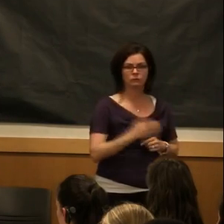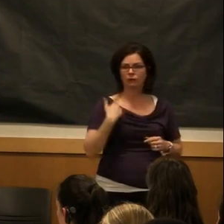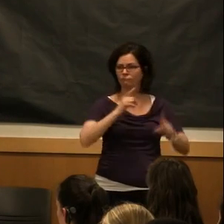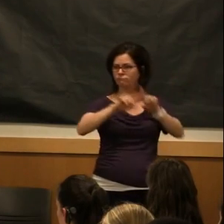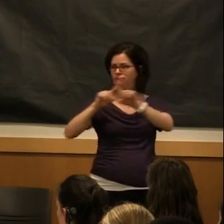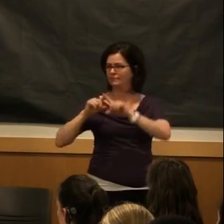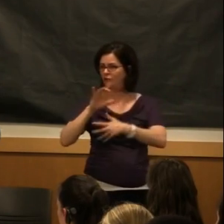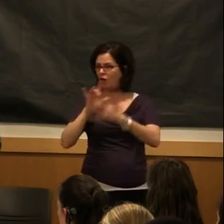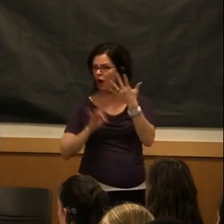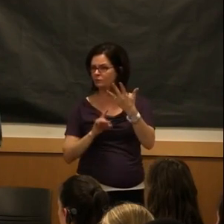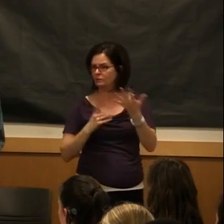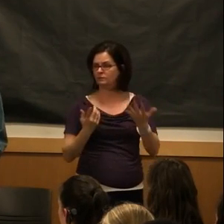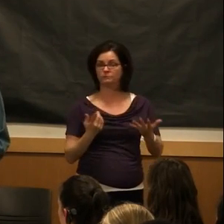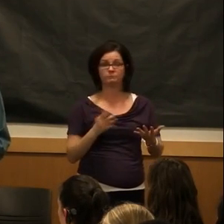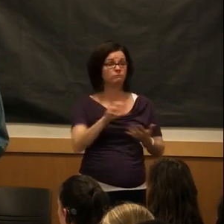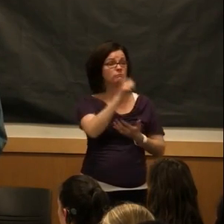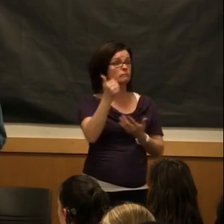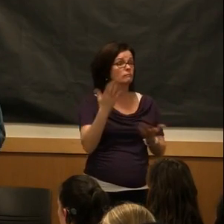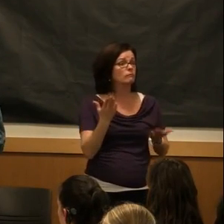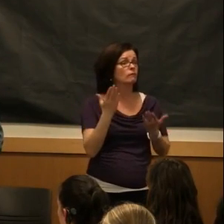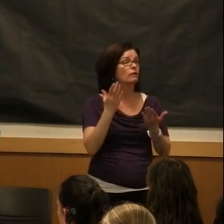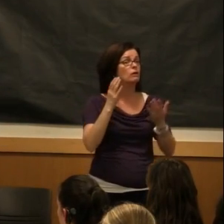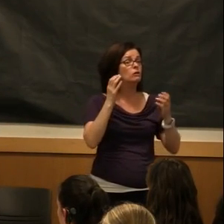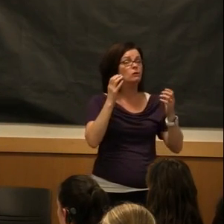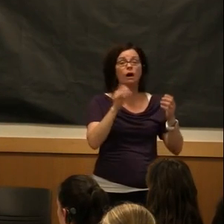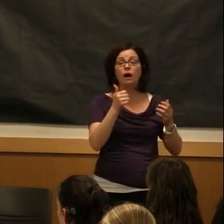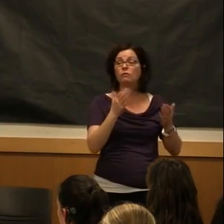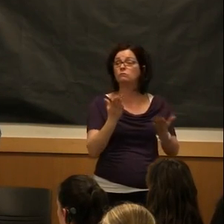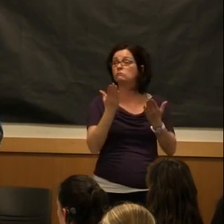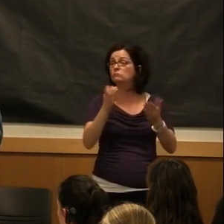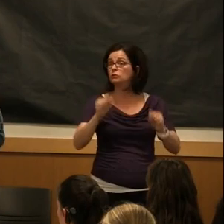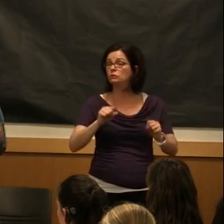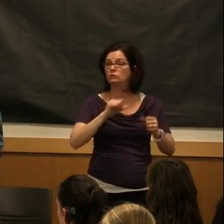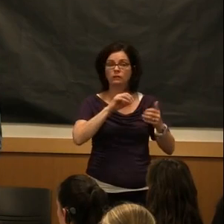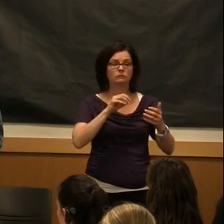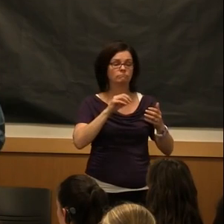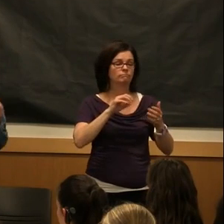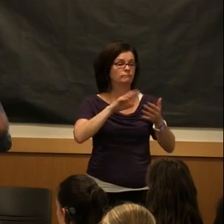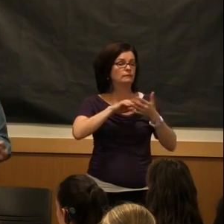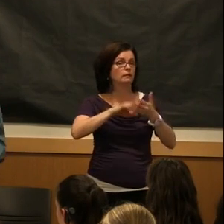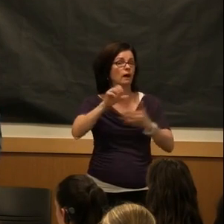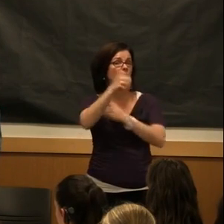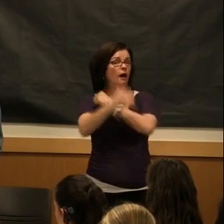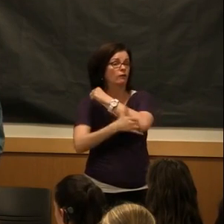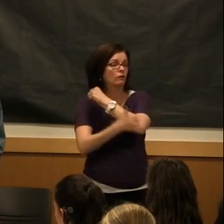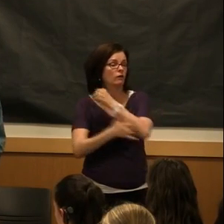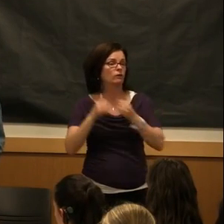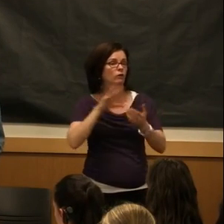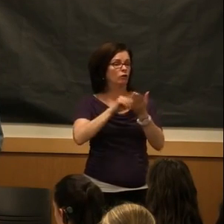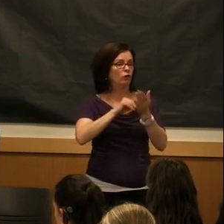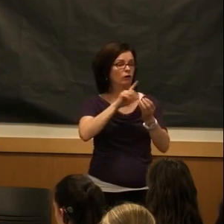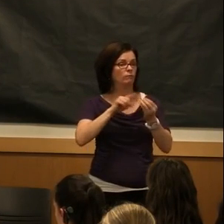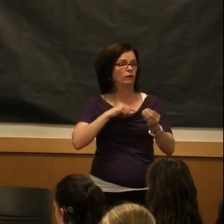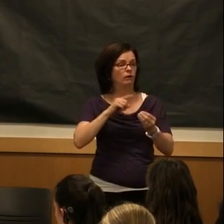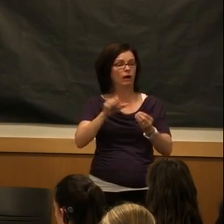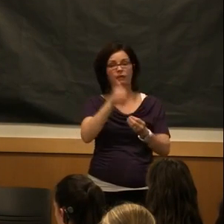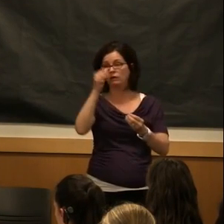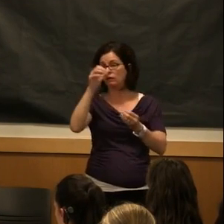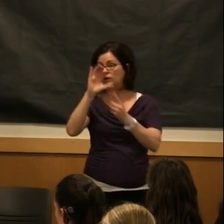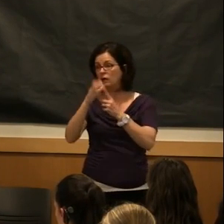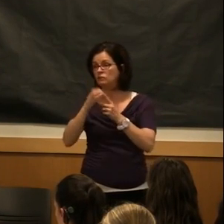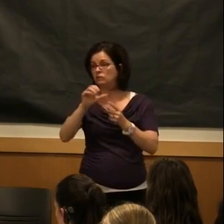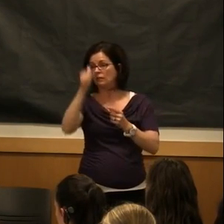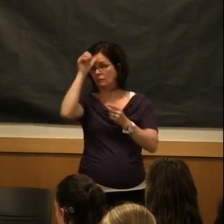for you. You can definitely look at opportunities like studying abroad. You can learn about other cultures and other belief systems by visiting our Mosaic